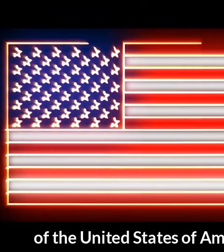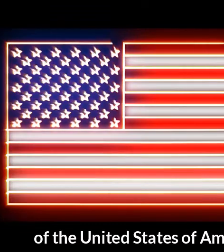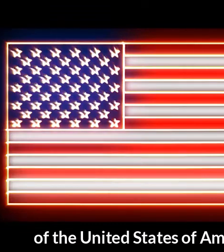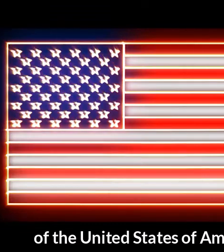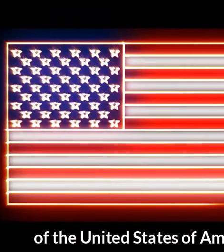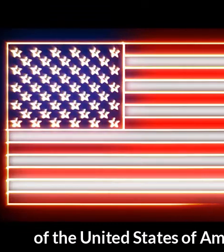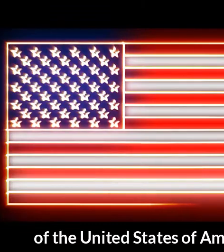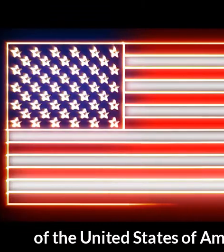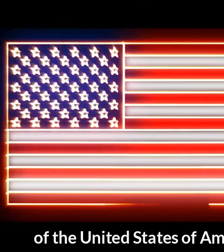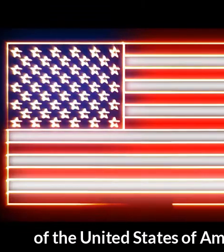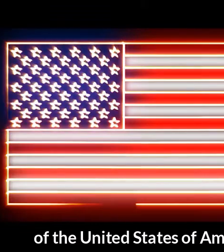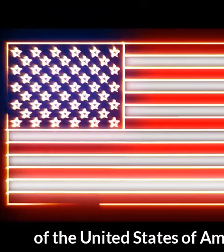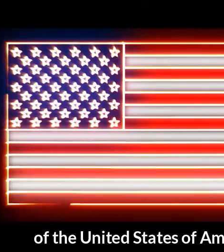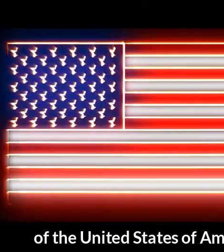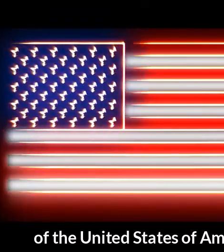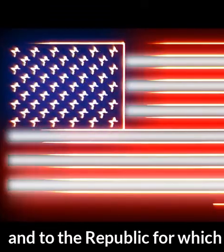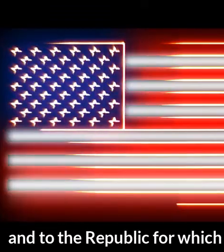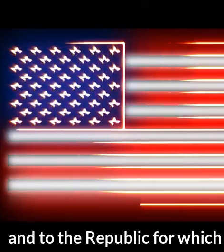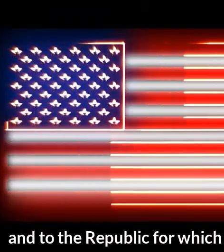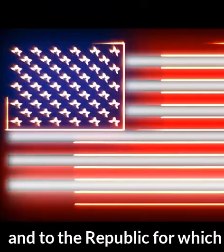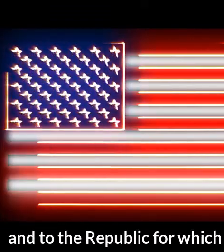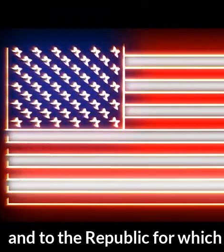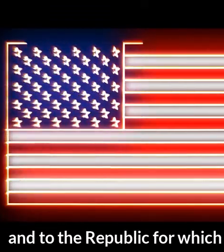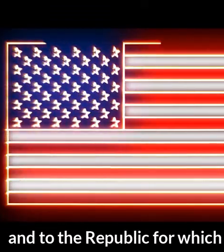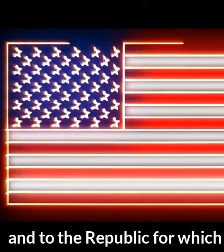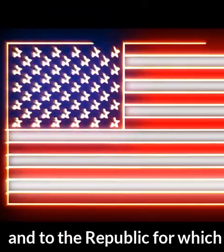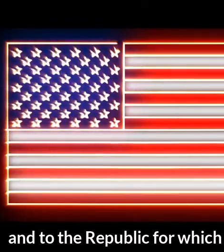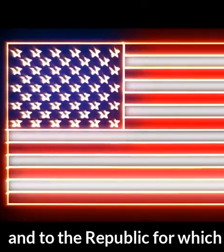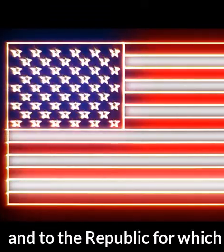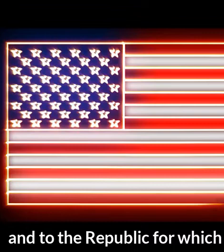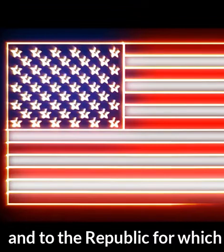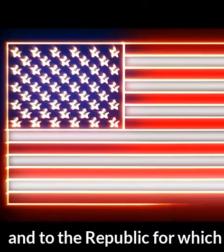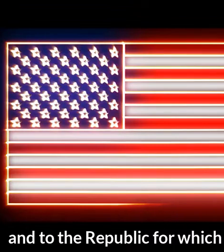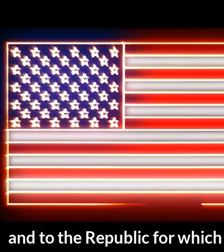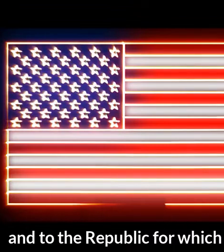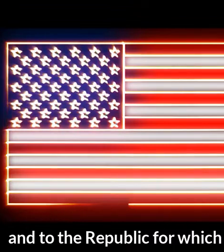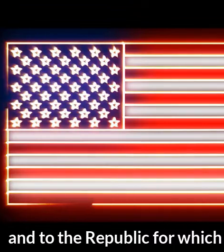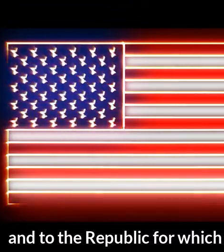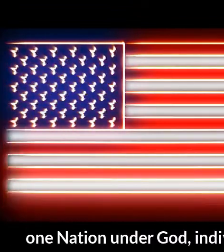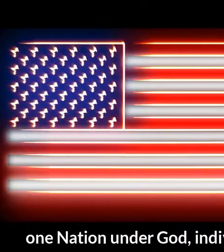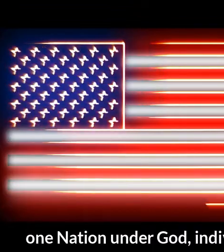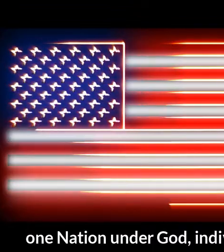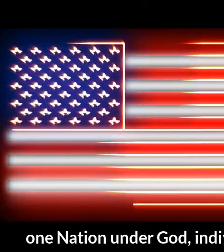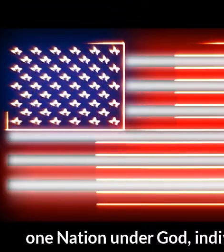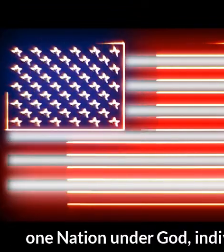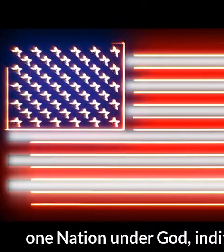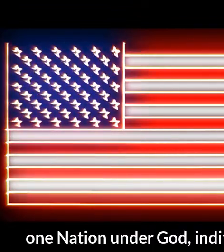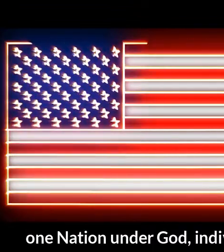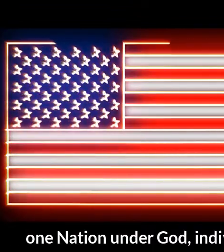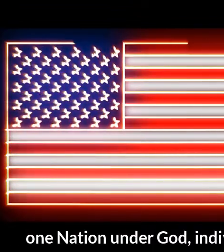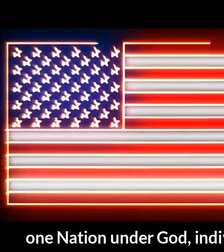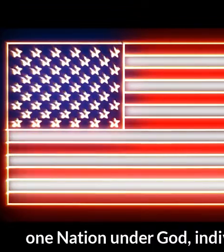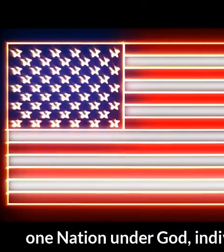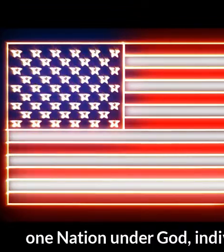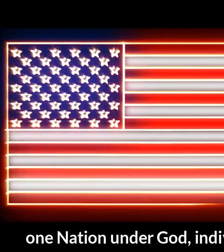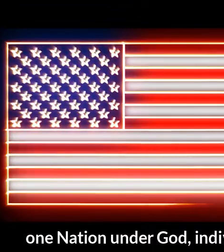States of America And to the republic for which it stands One nation under